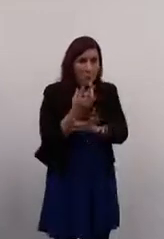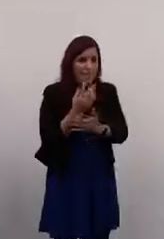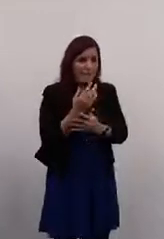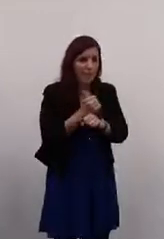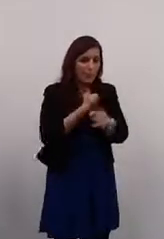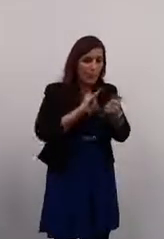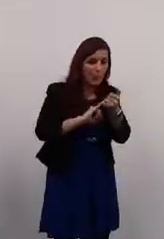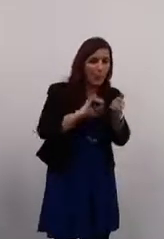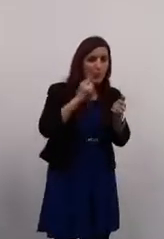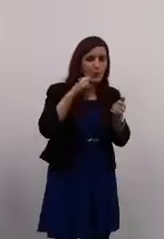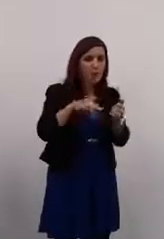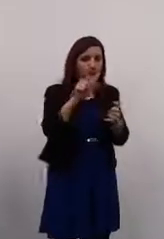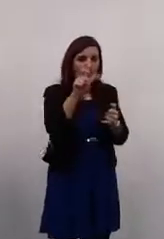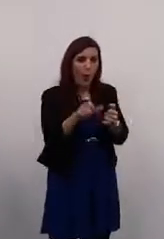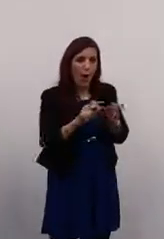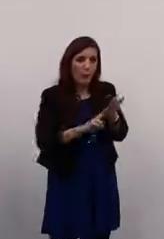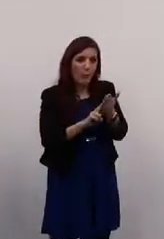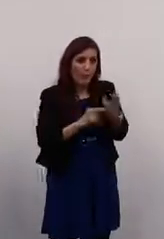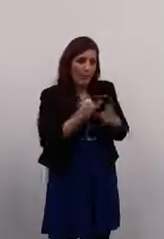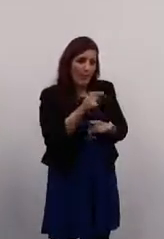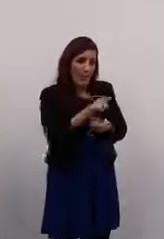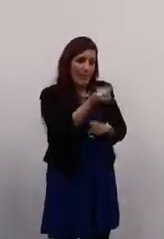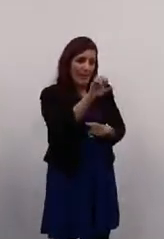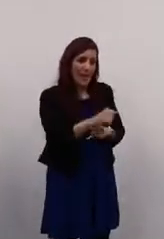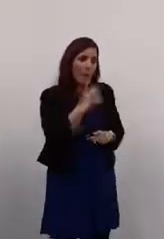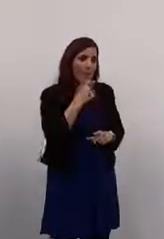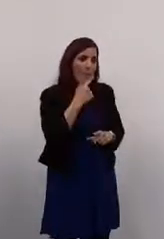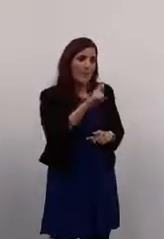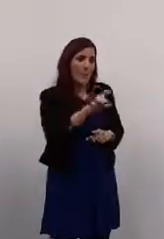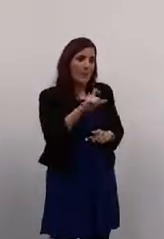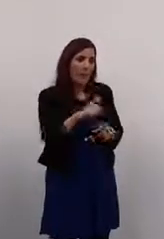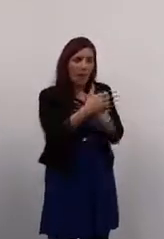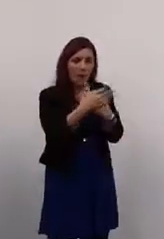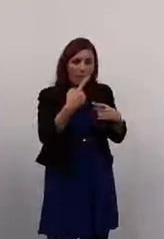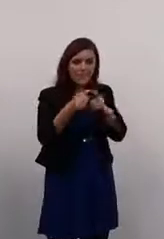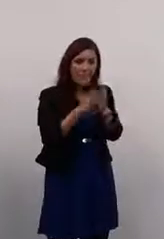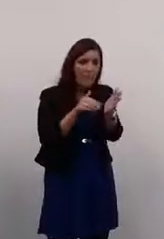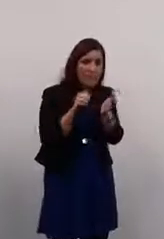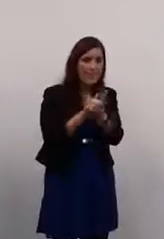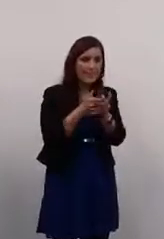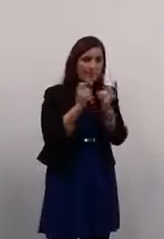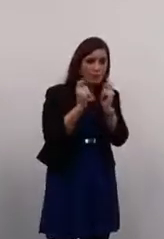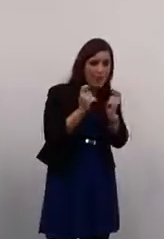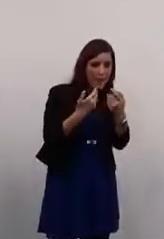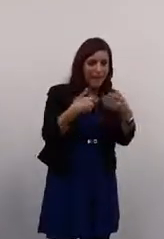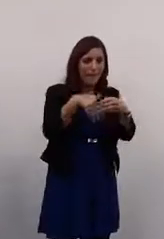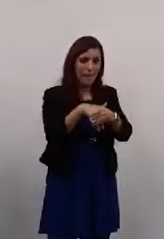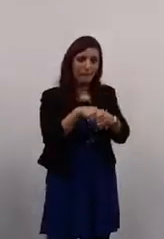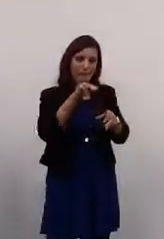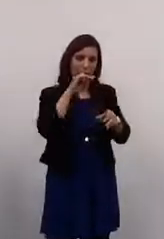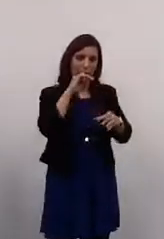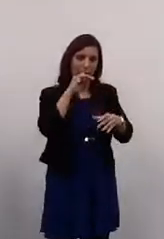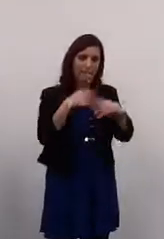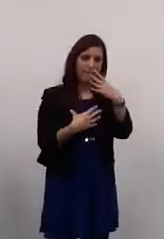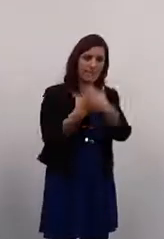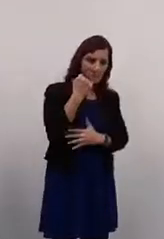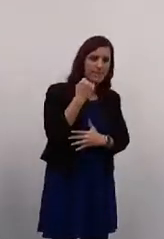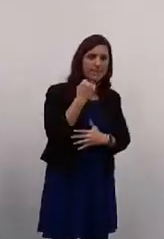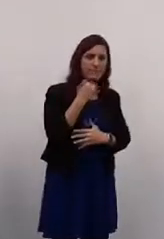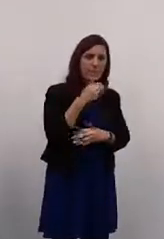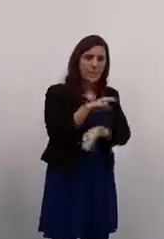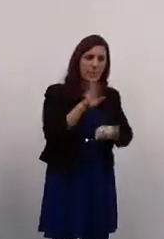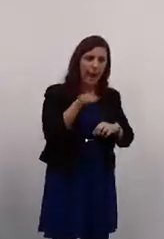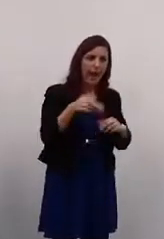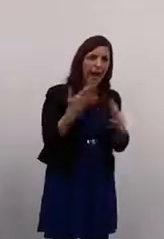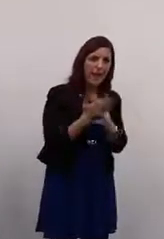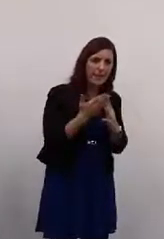in your council area, and lots of businesses trained up, so that there's that feeling of accessibility, and people can